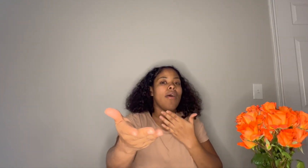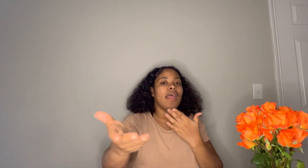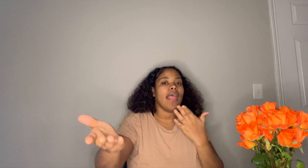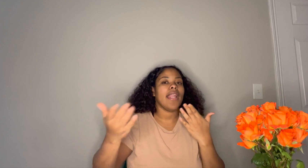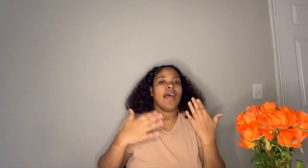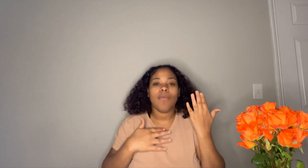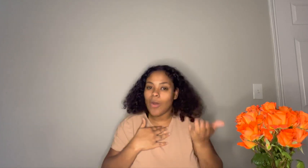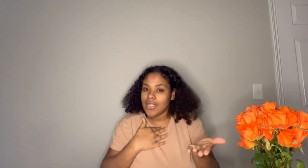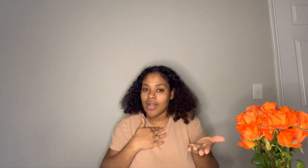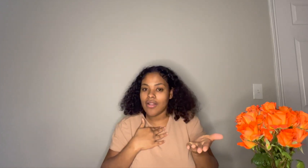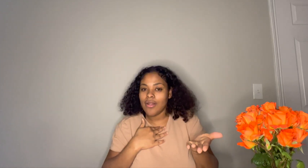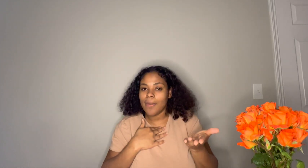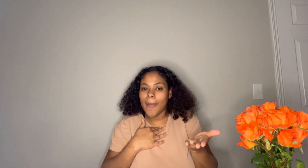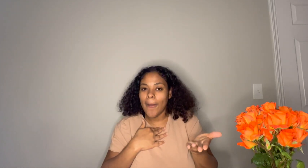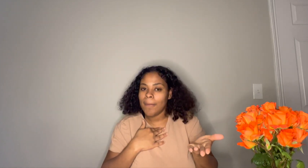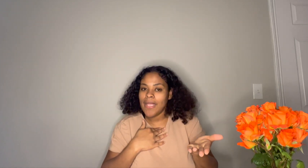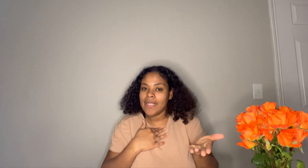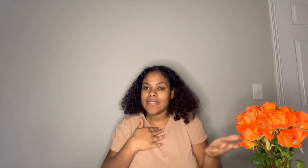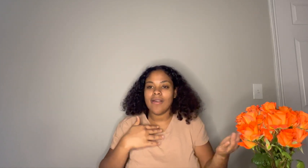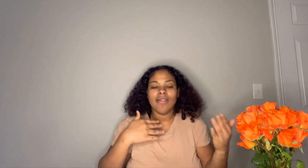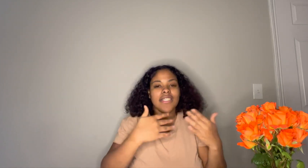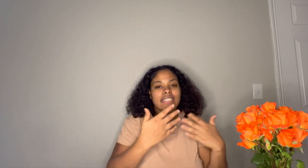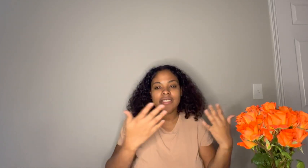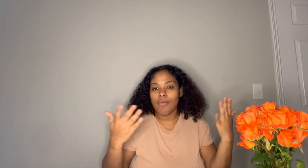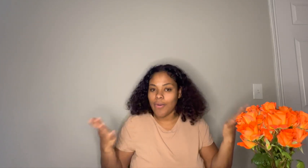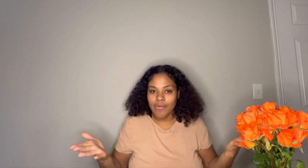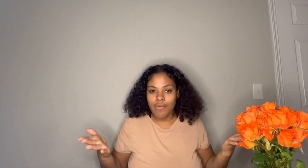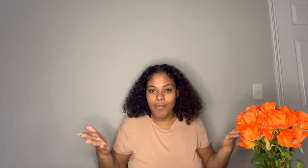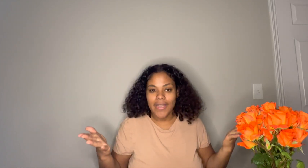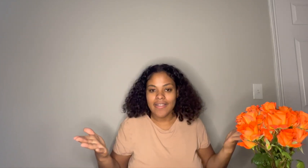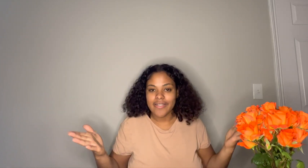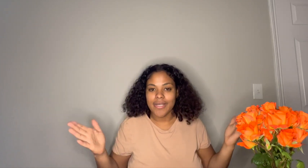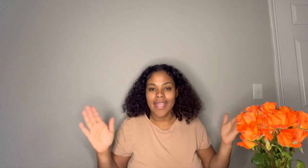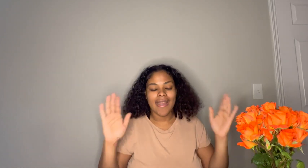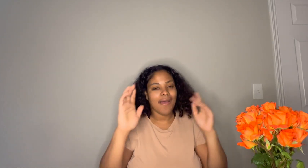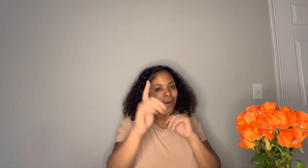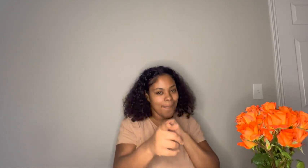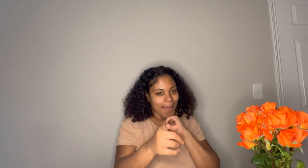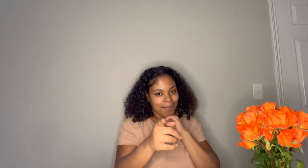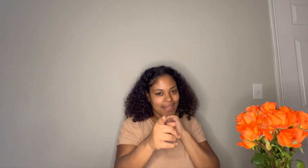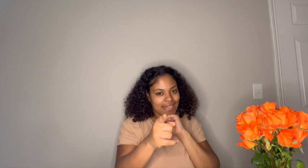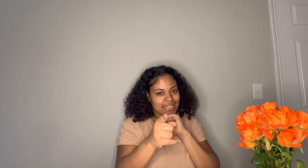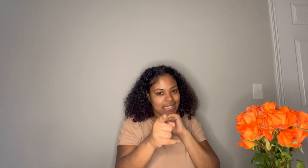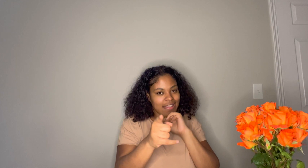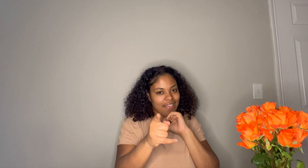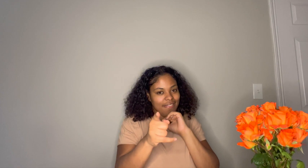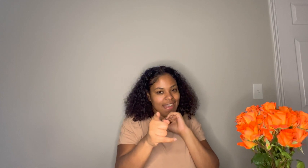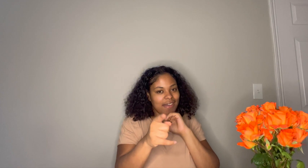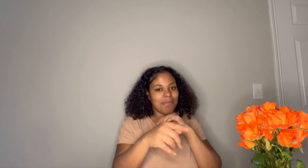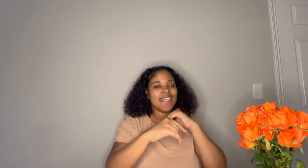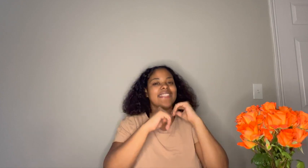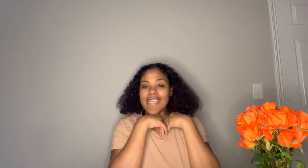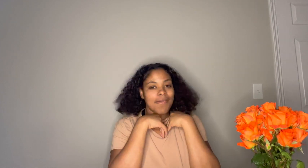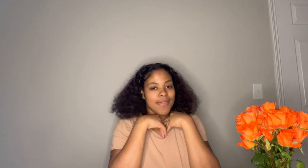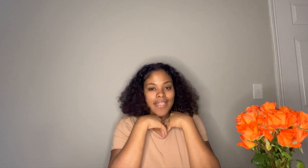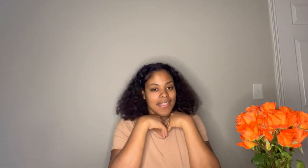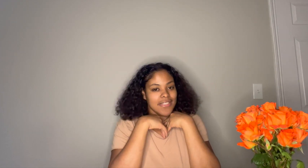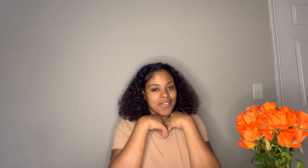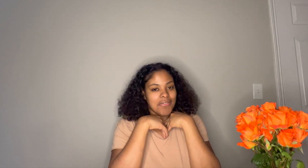and I want y'all to learn about me so this is a wonderful way to do it and I hope y'all really enjoyed this video because I really enjoyed